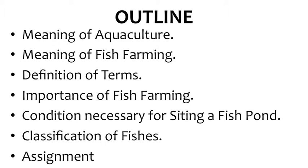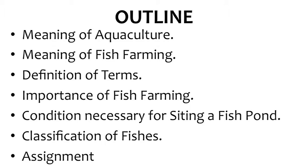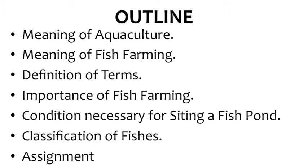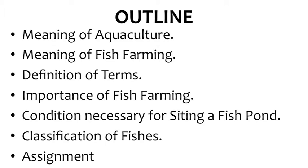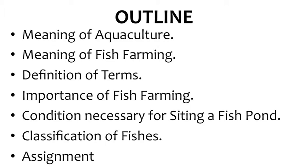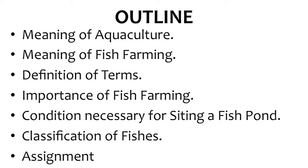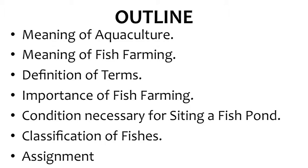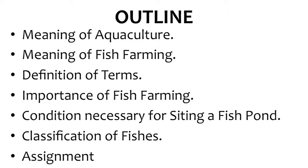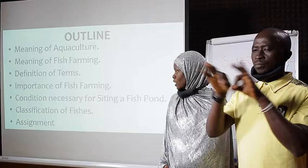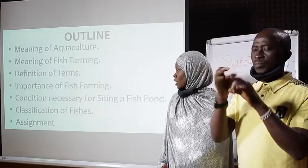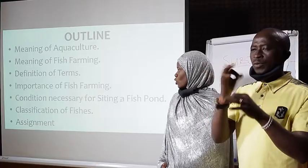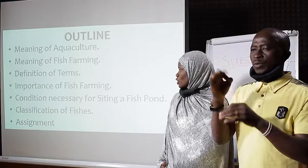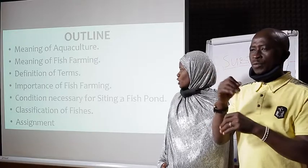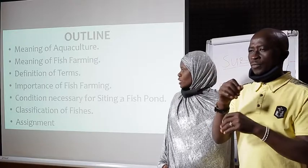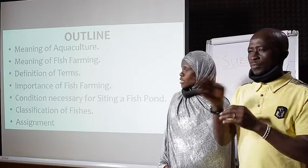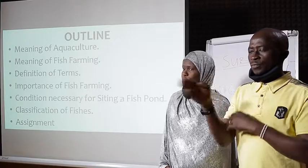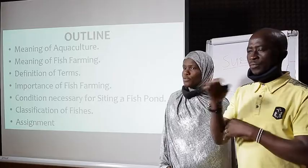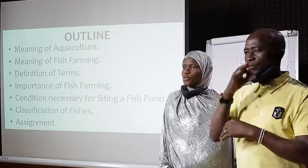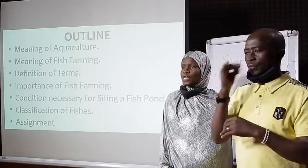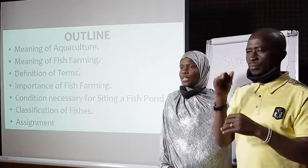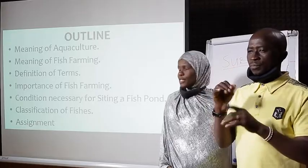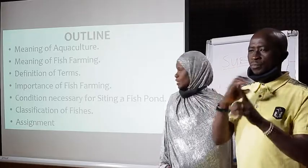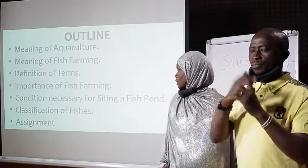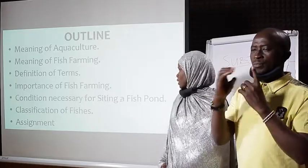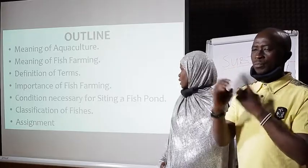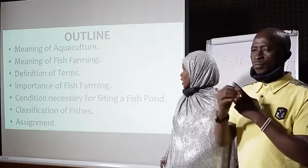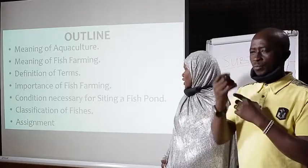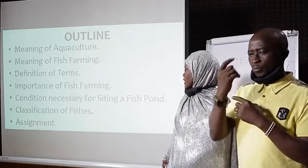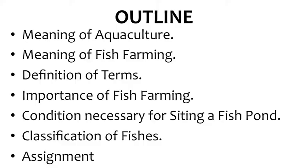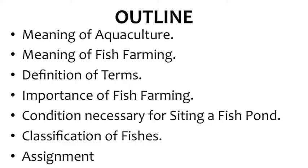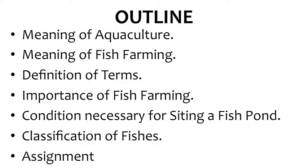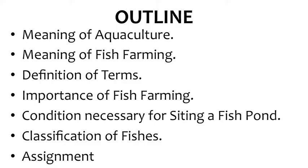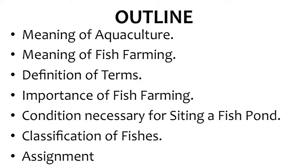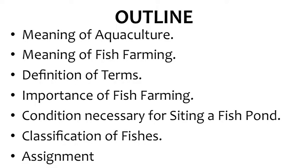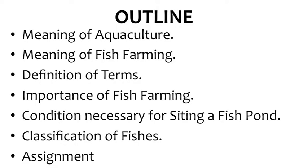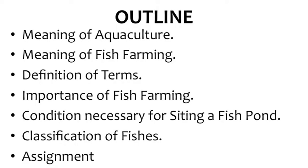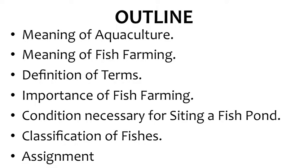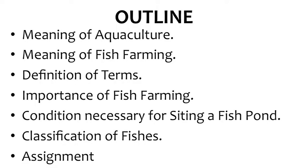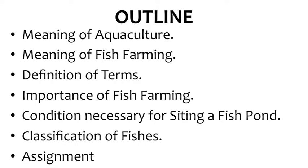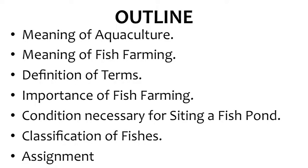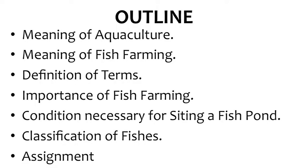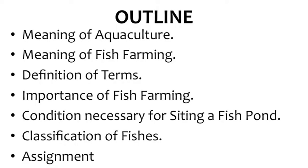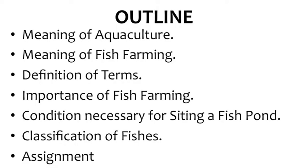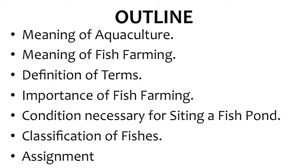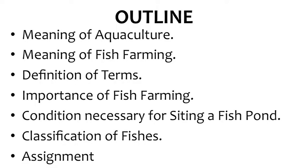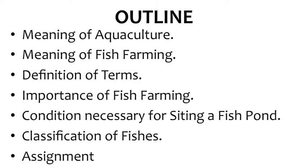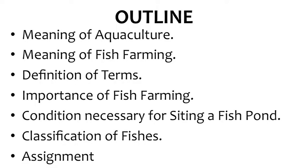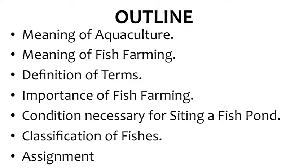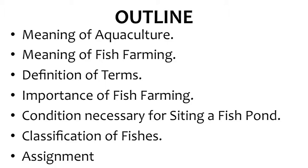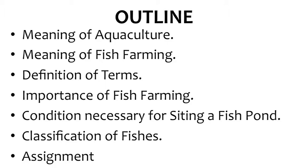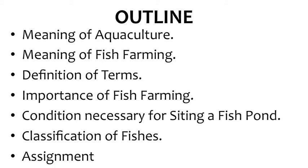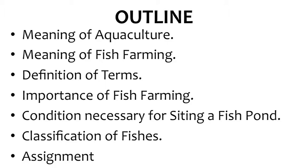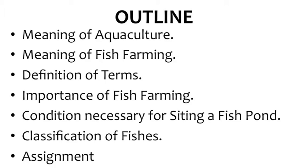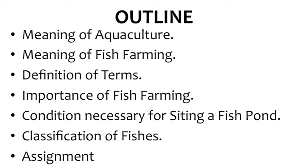importance of fish farming, conditions necessary for sighting a fish pond, classification of